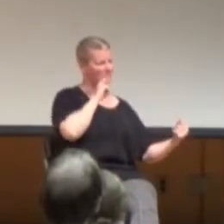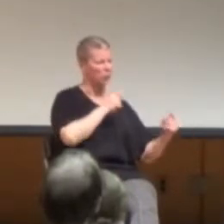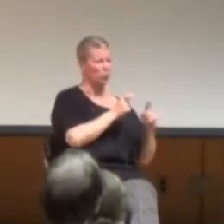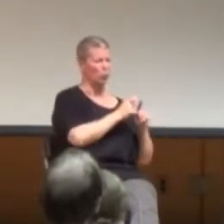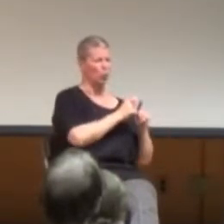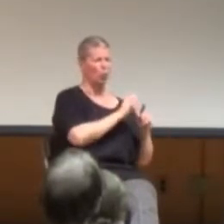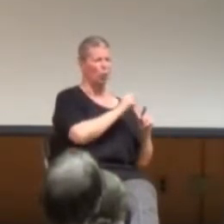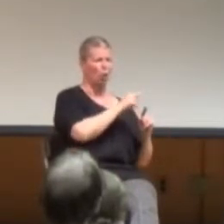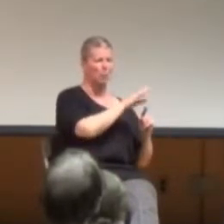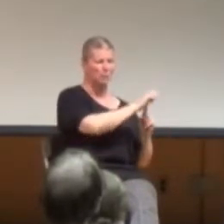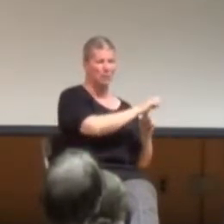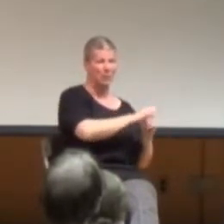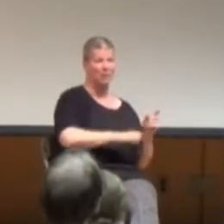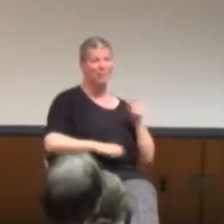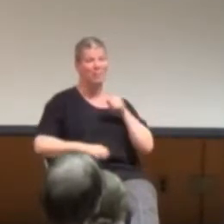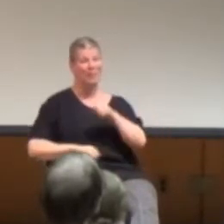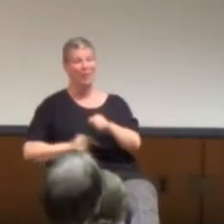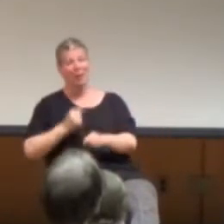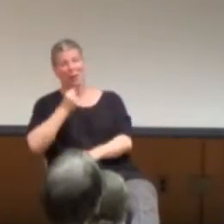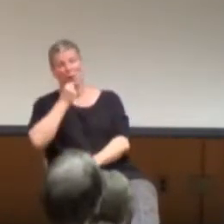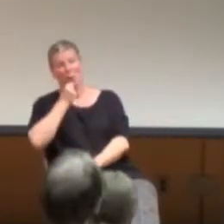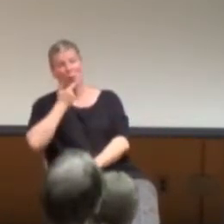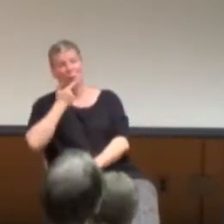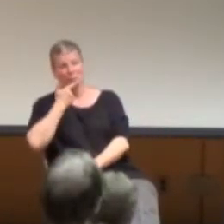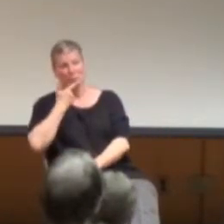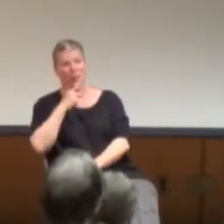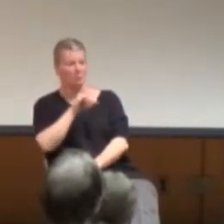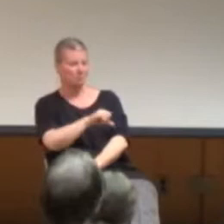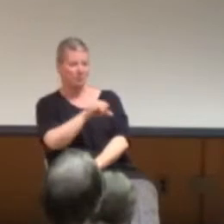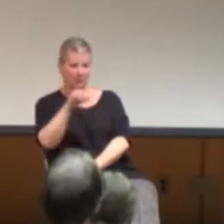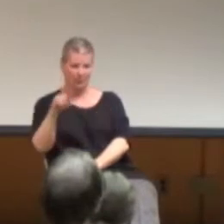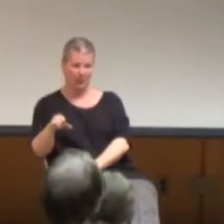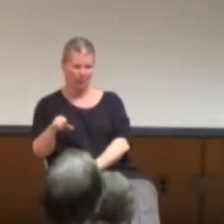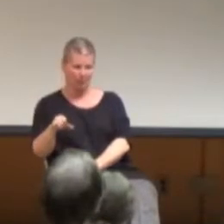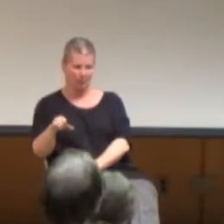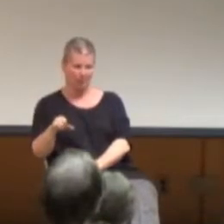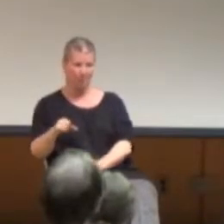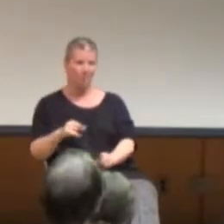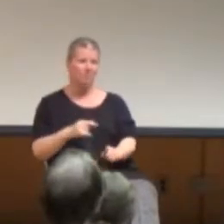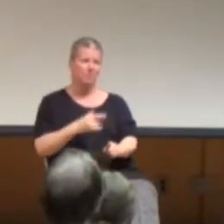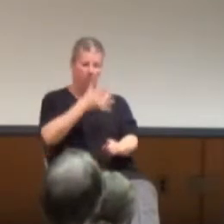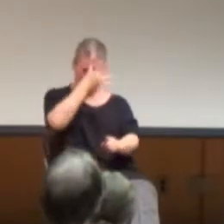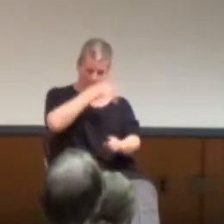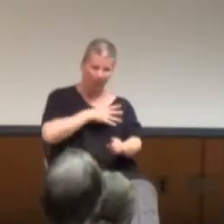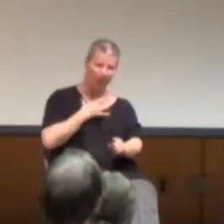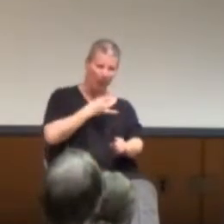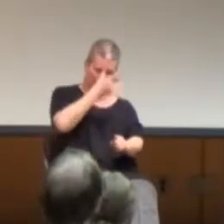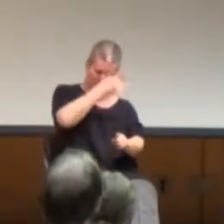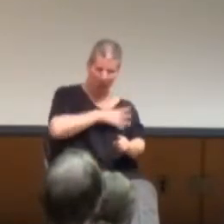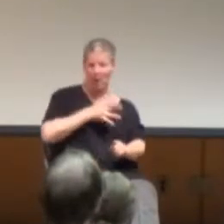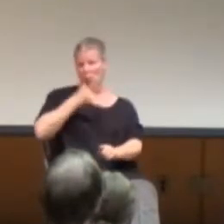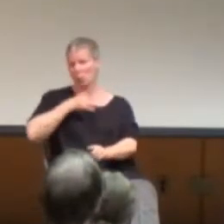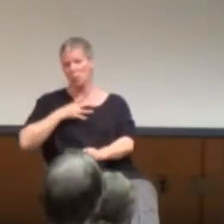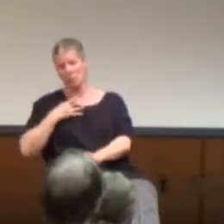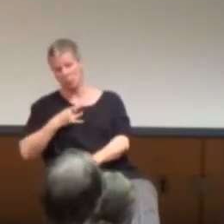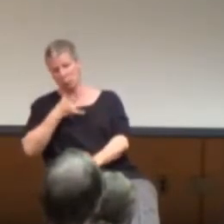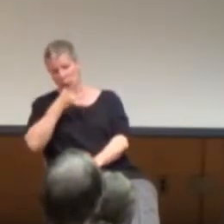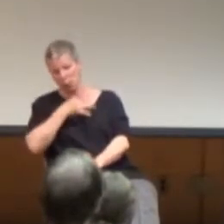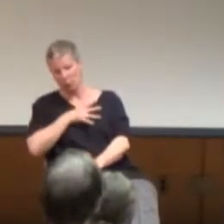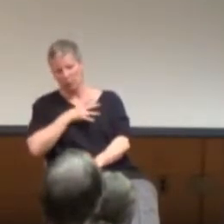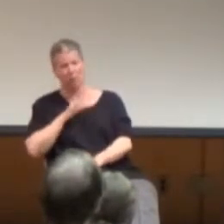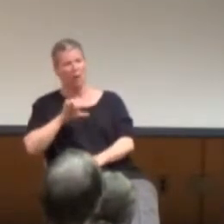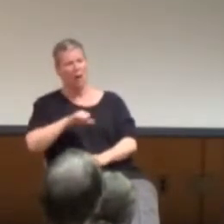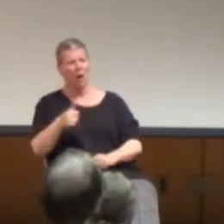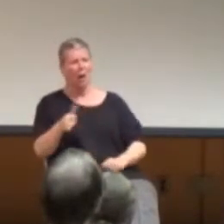said, and homosexuality is to the same, so, but asexuality is, watch this 15 minute video,